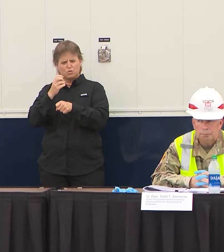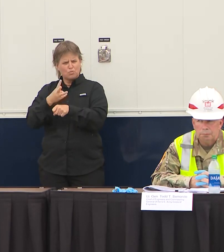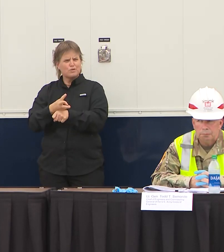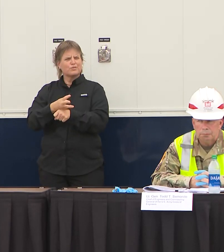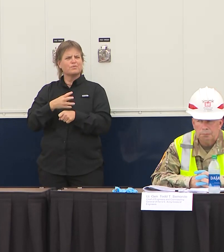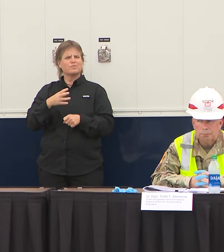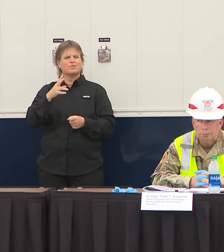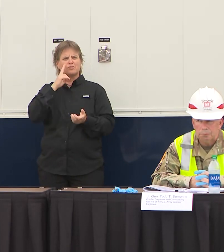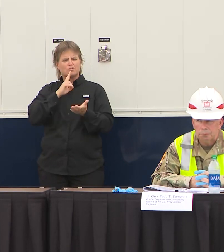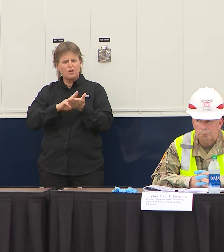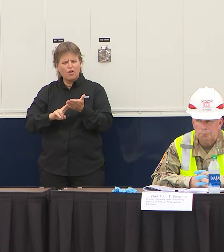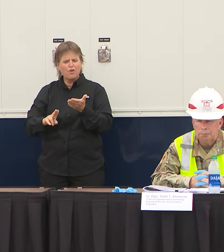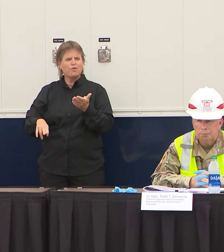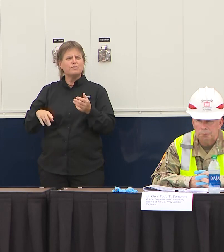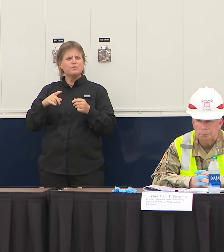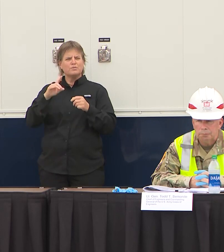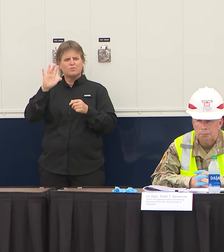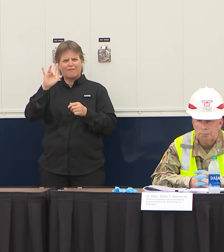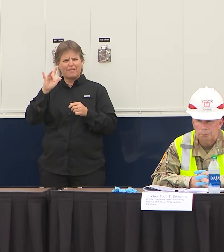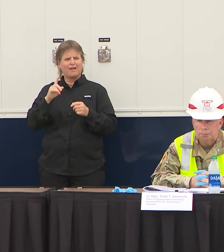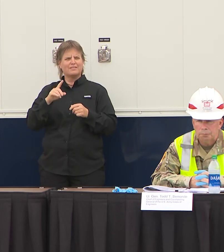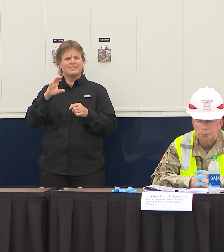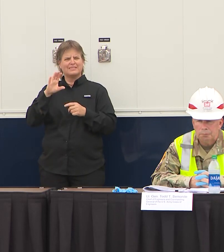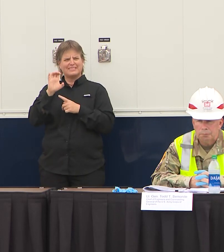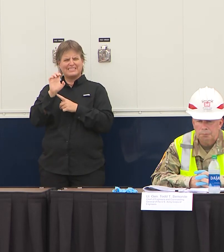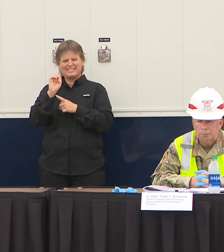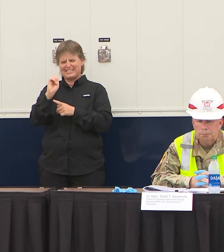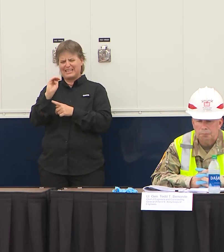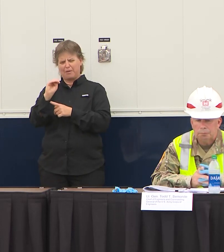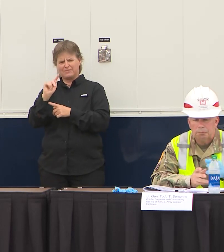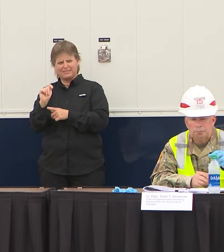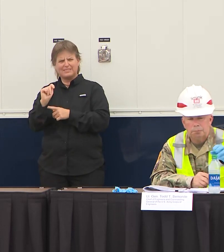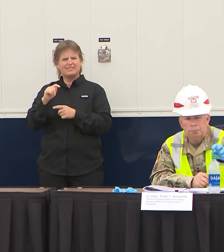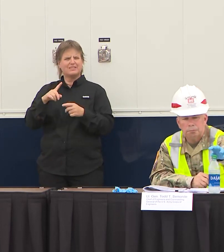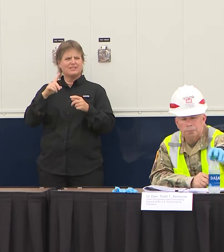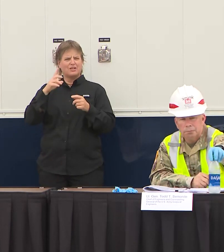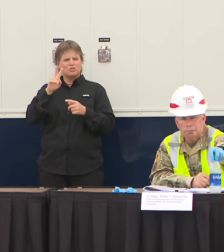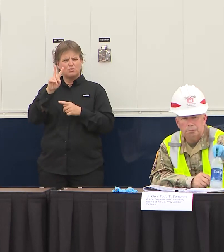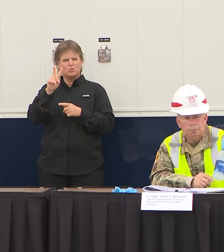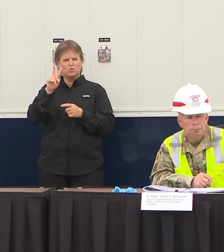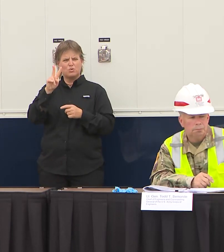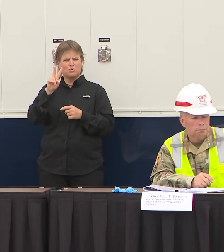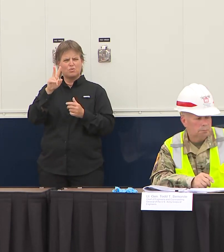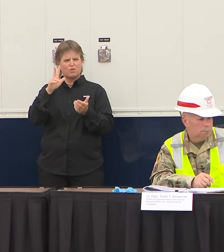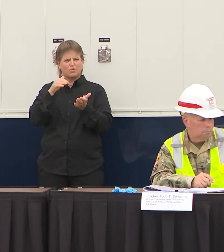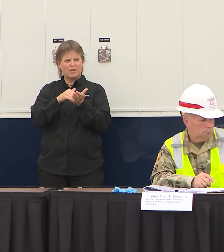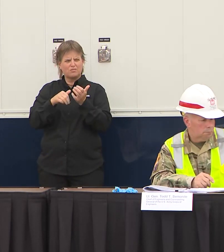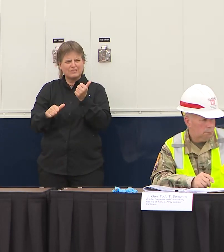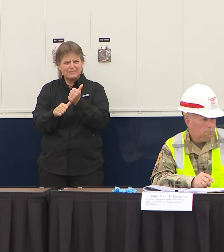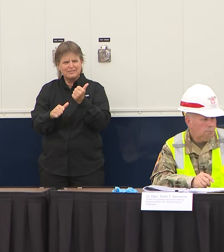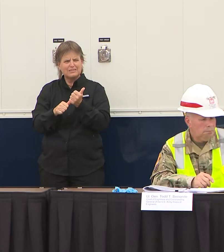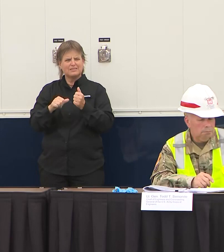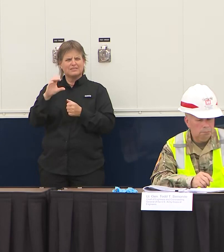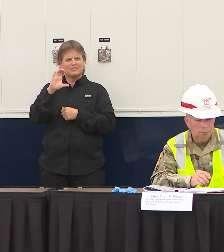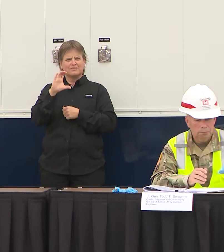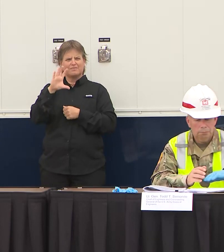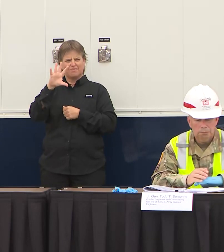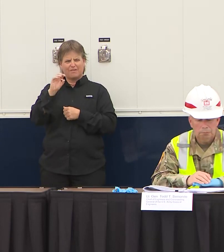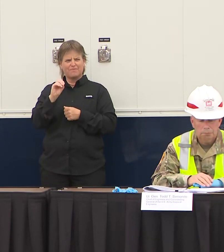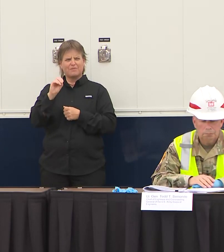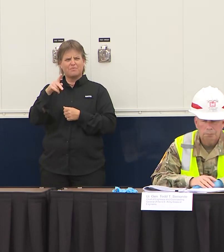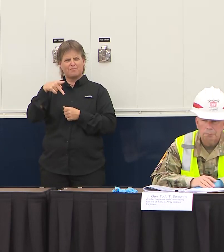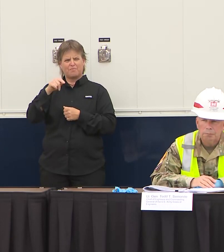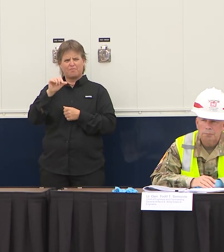25 EMT technicians two medical assistants 50 paramedics 16 registered nurses and one licensed